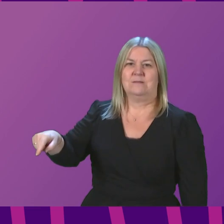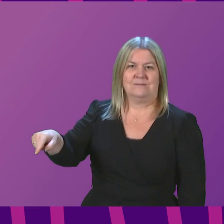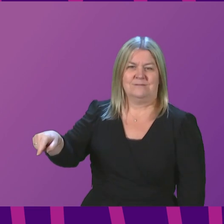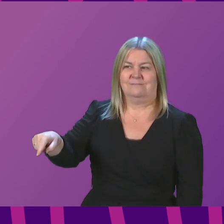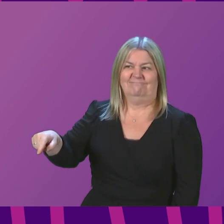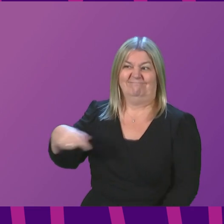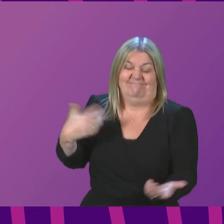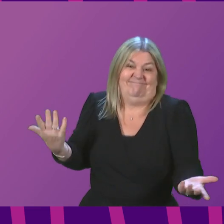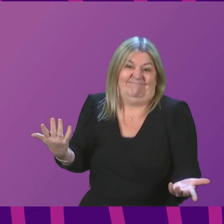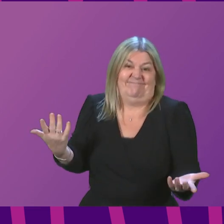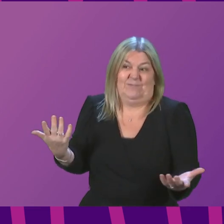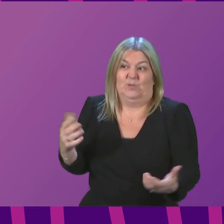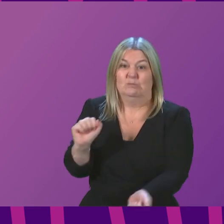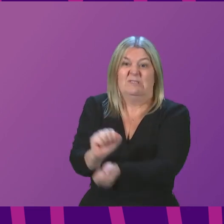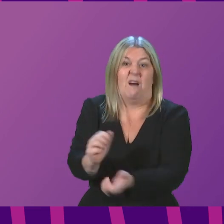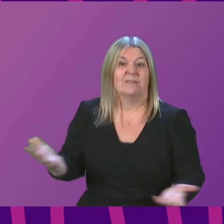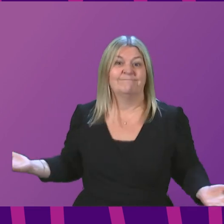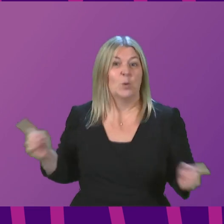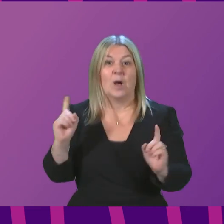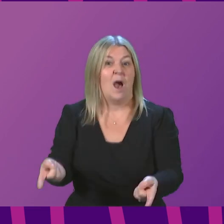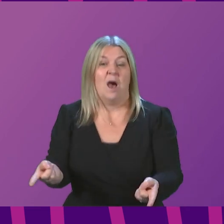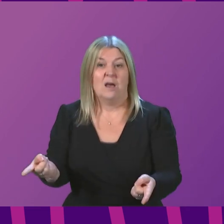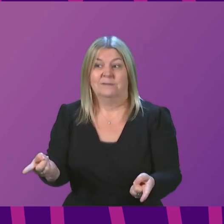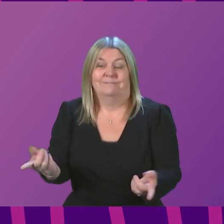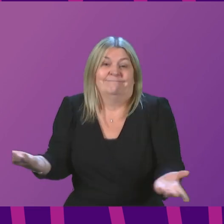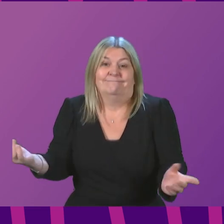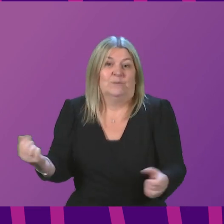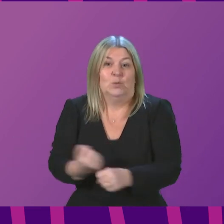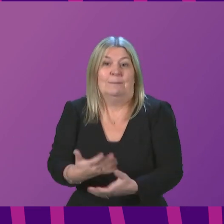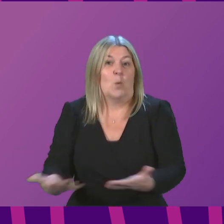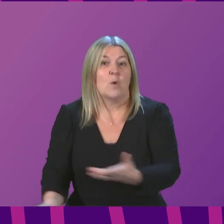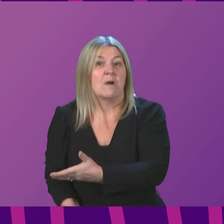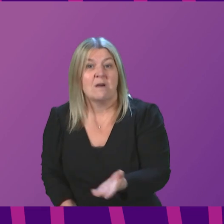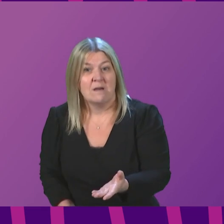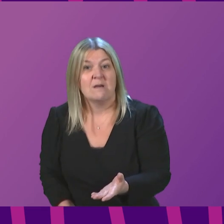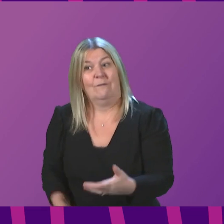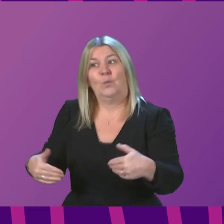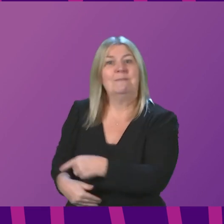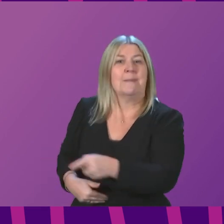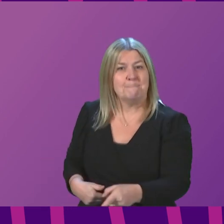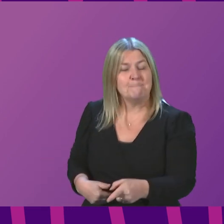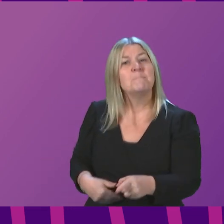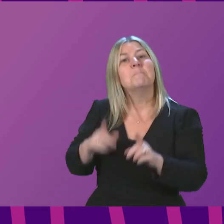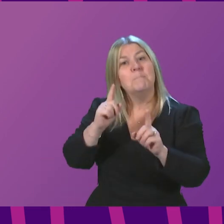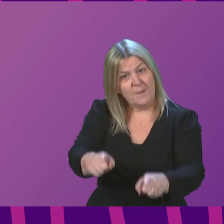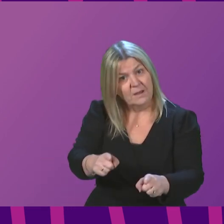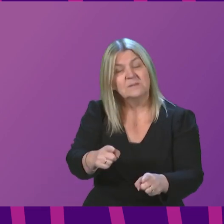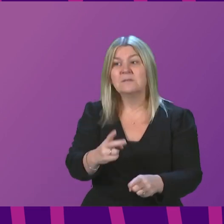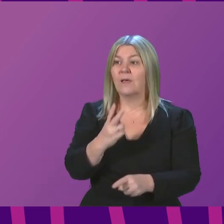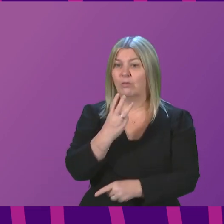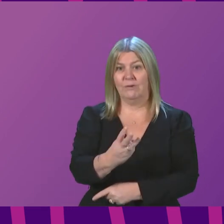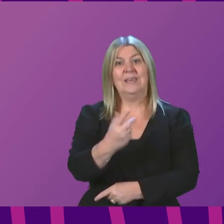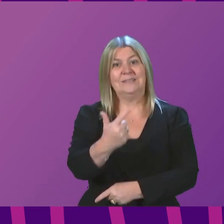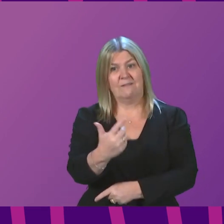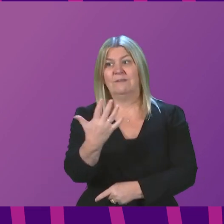to take these decisions. Notwithstanding that, we have, as I have said over the last two weeks, made available £375